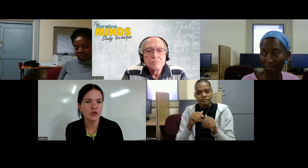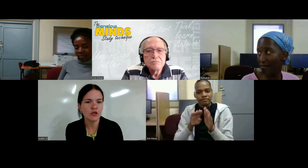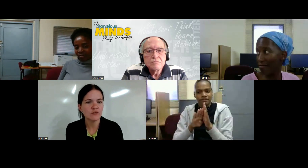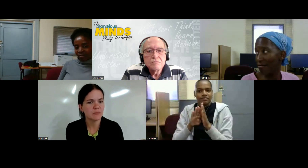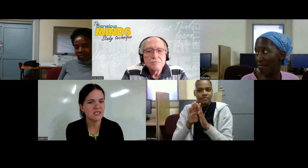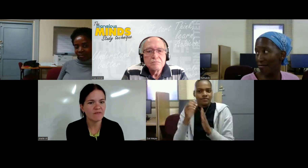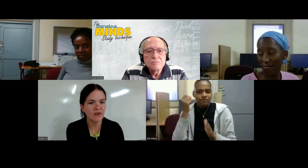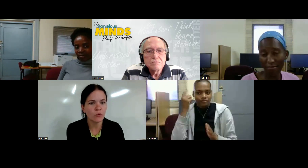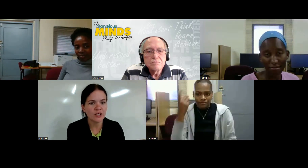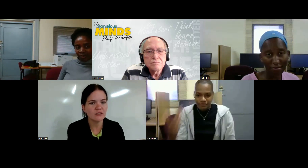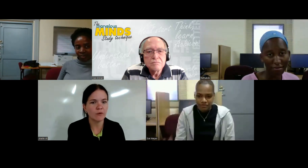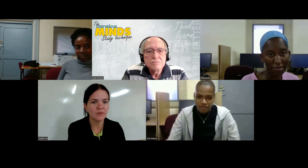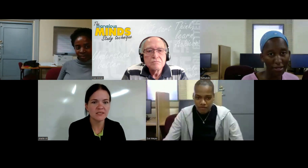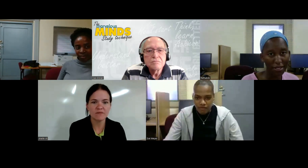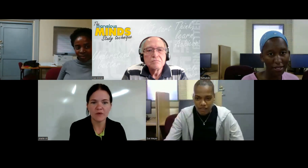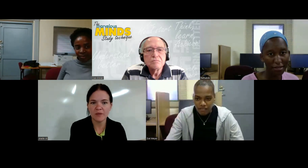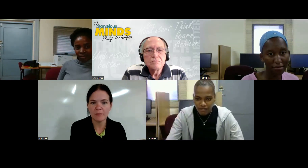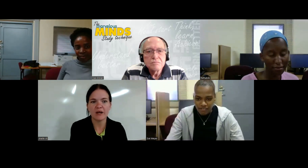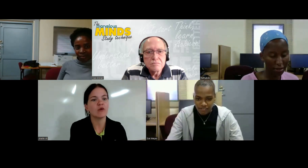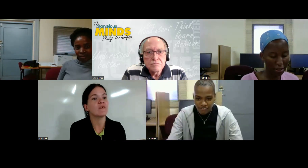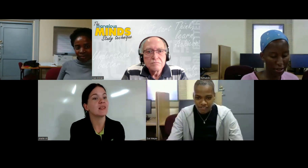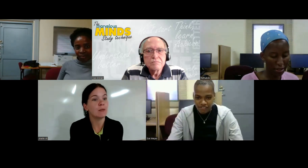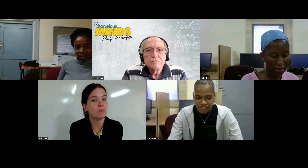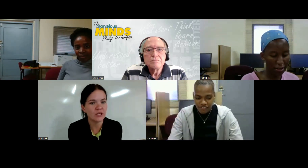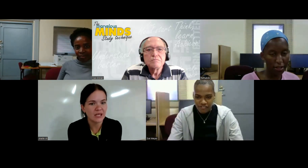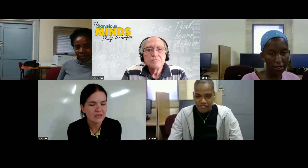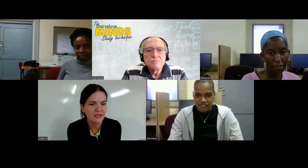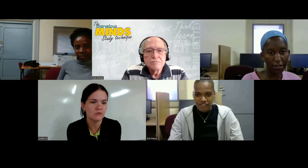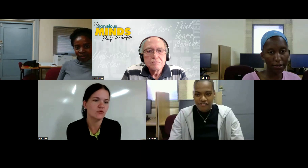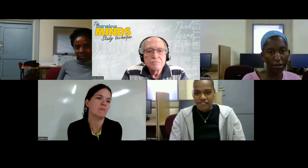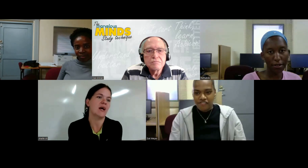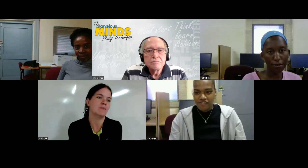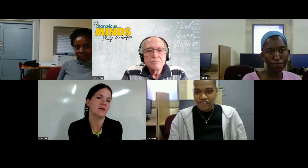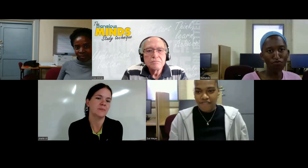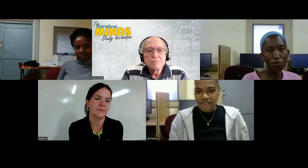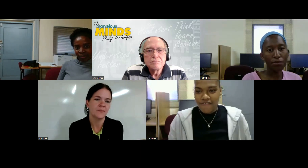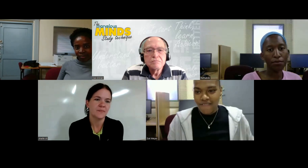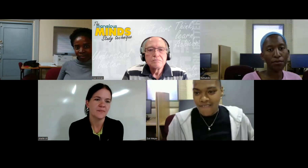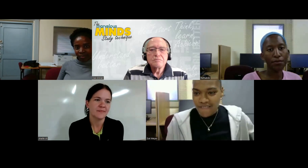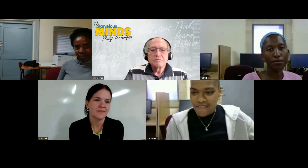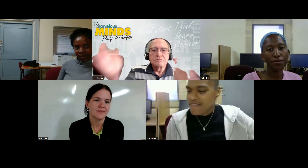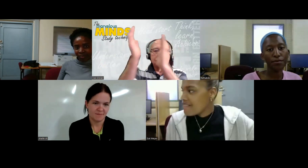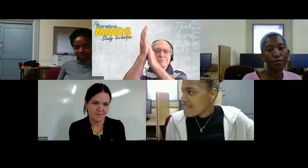i have to look for specific words from this from the paragraph and then put it in the tree map